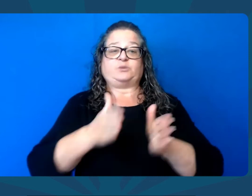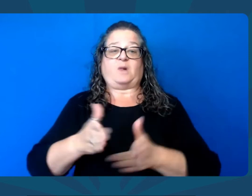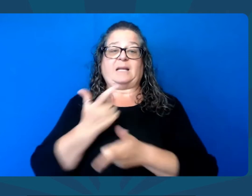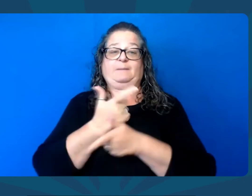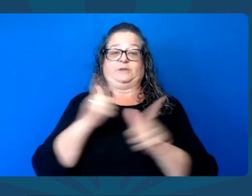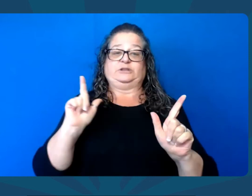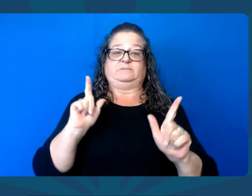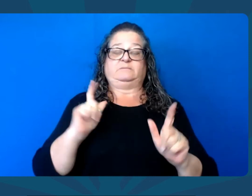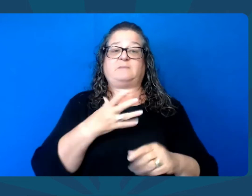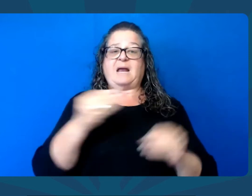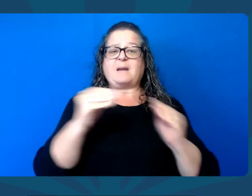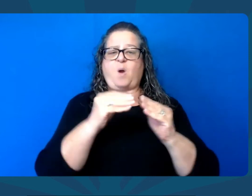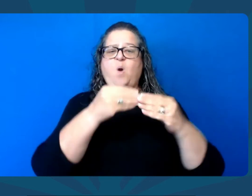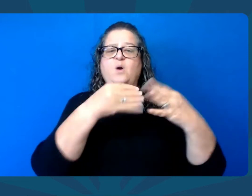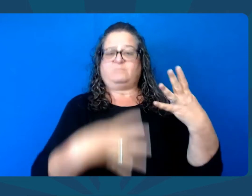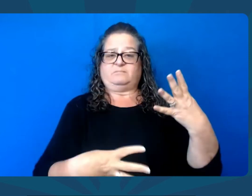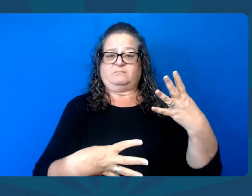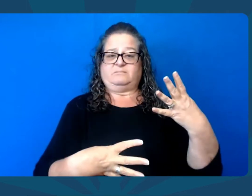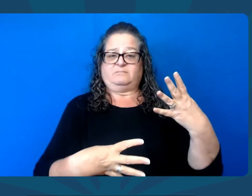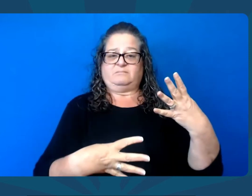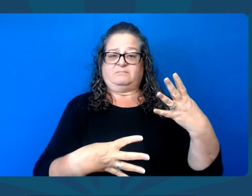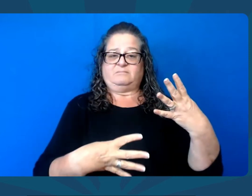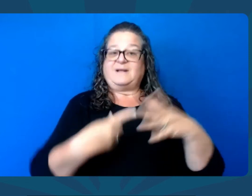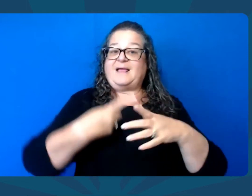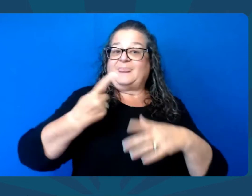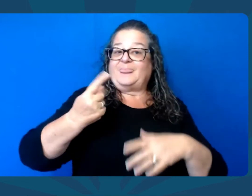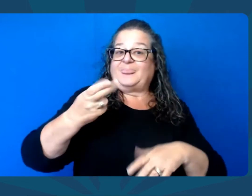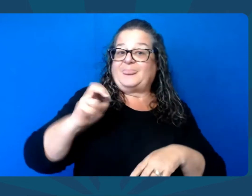K-12 funding, teachers,